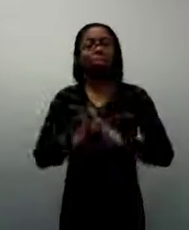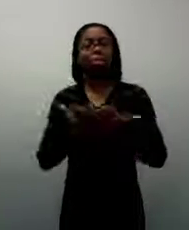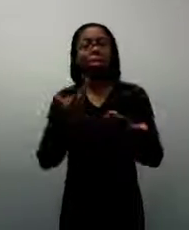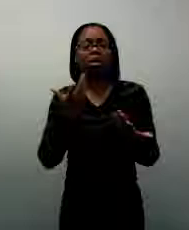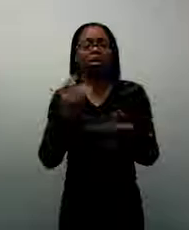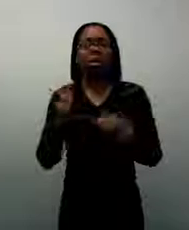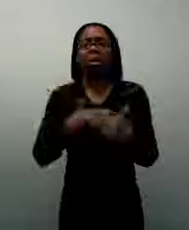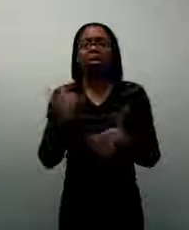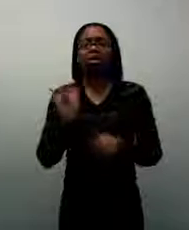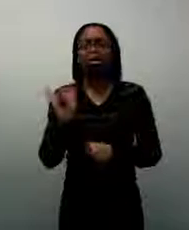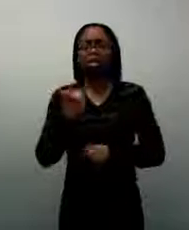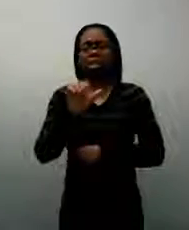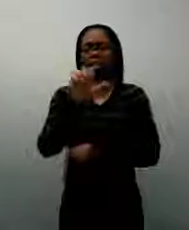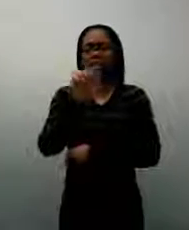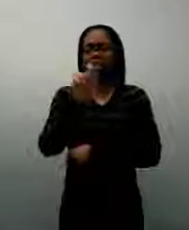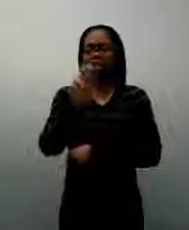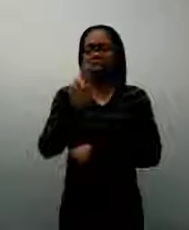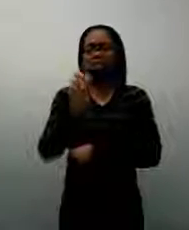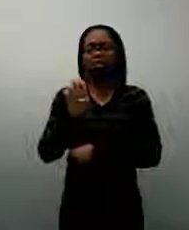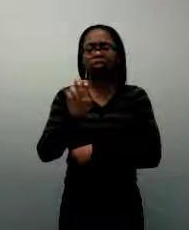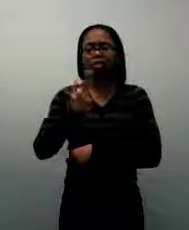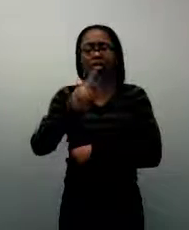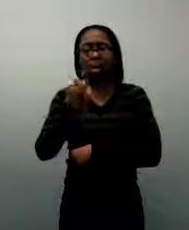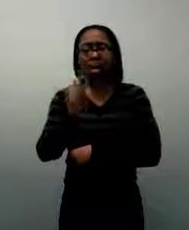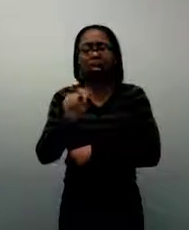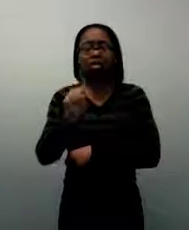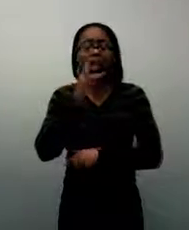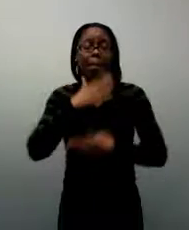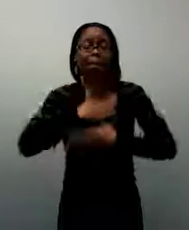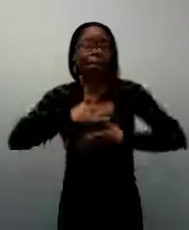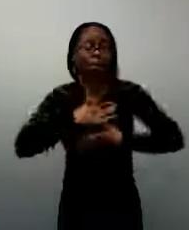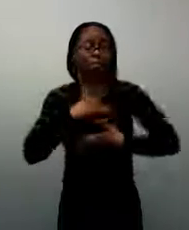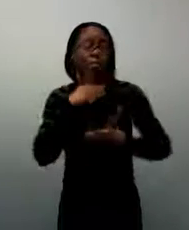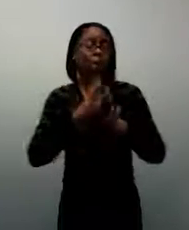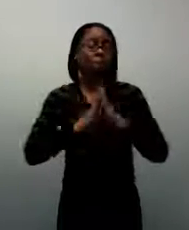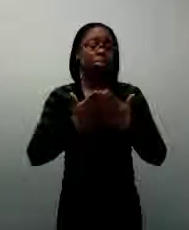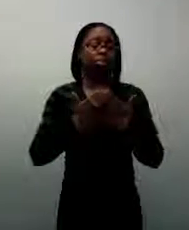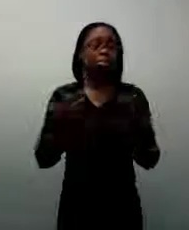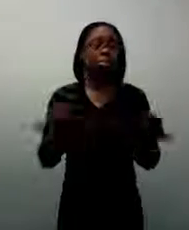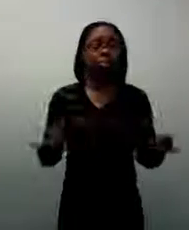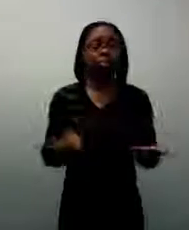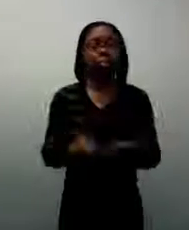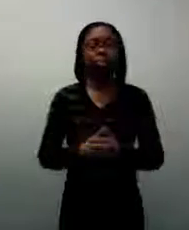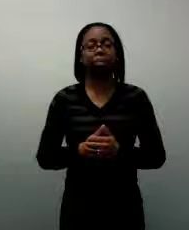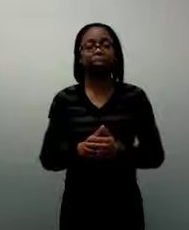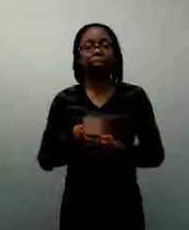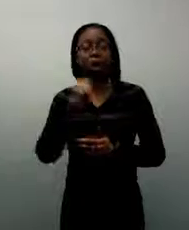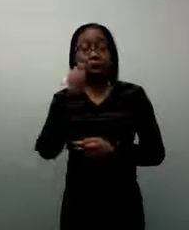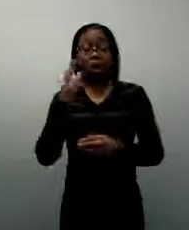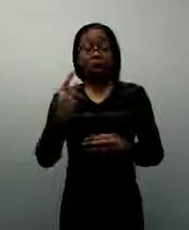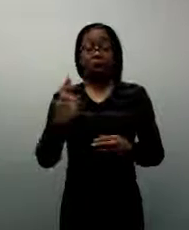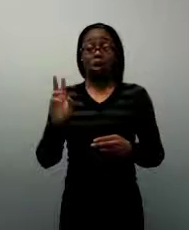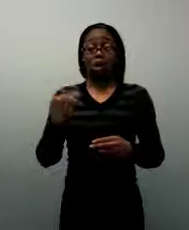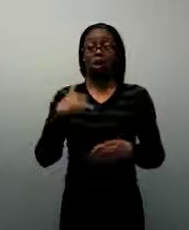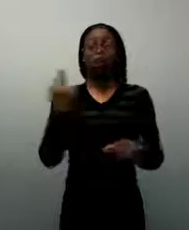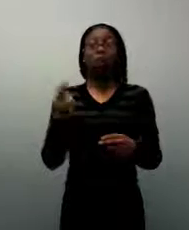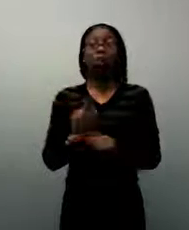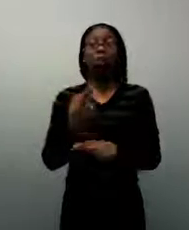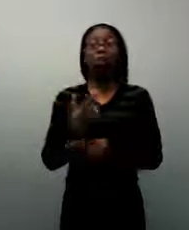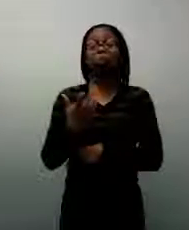and they do get to a book about something that they enjoy. They use modern library voice and tell you, I found